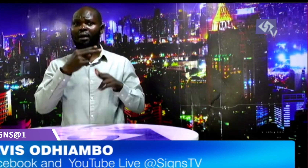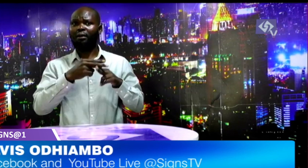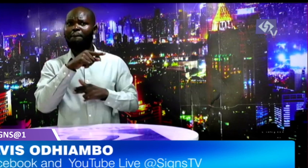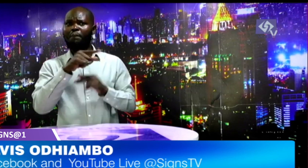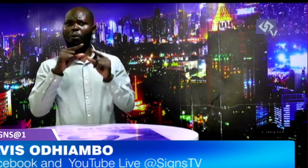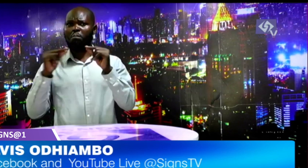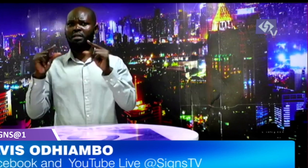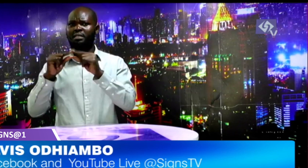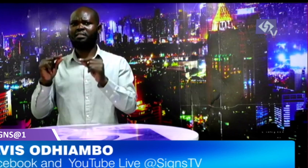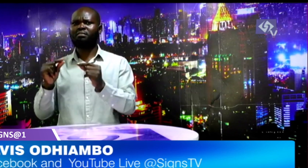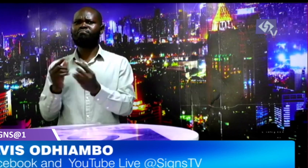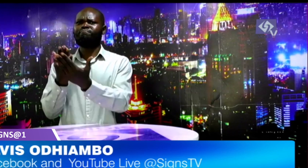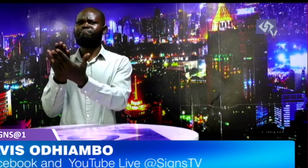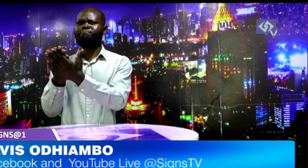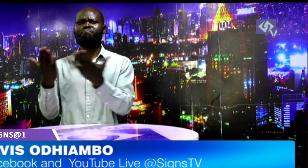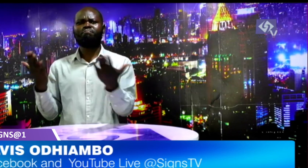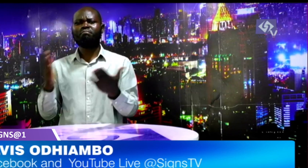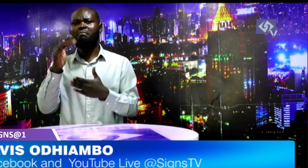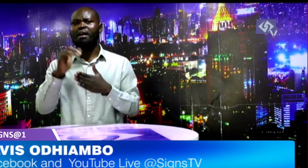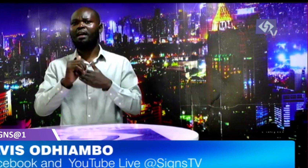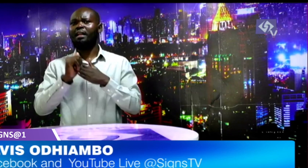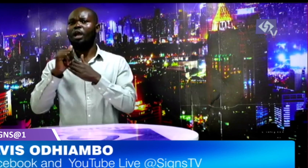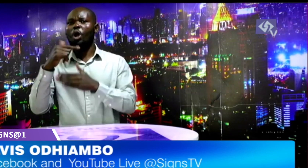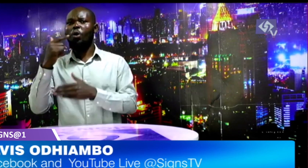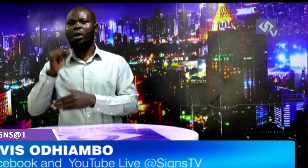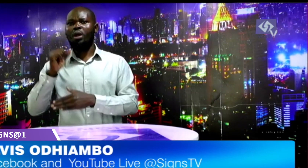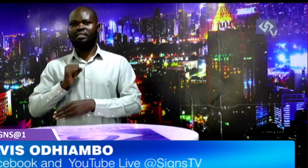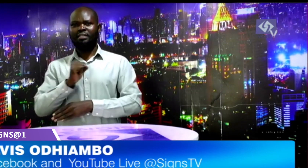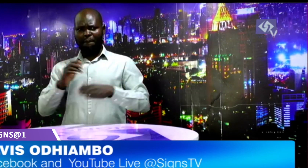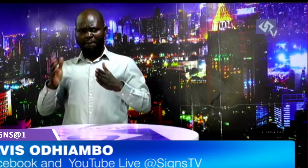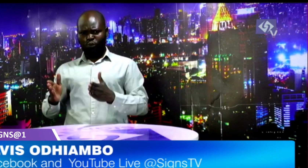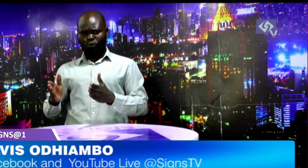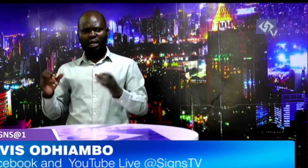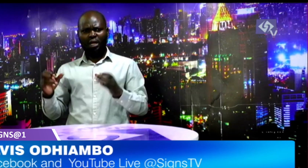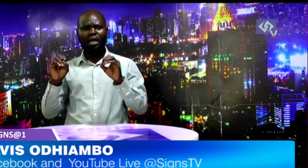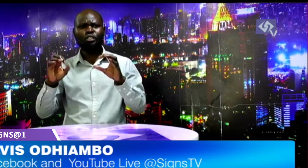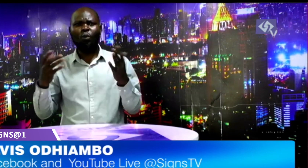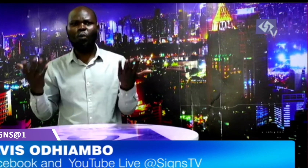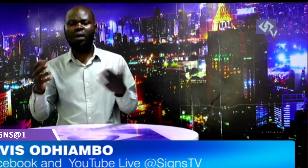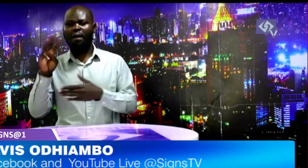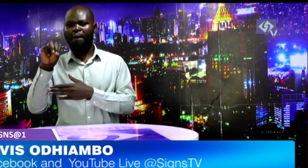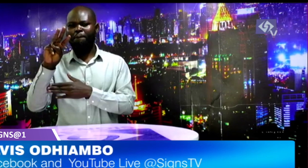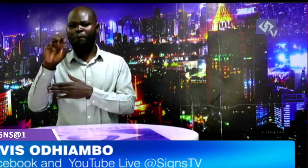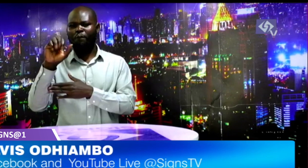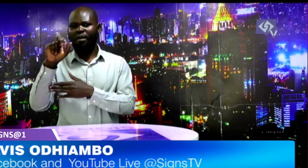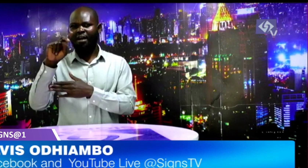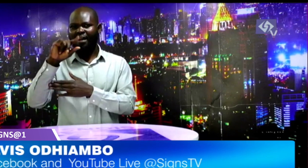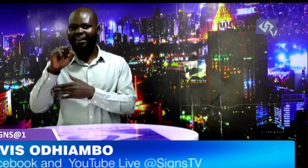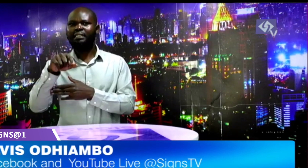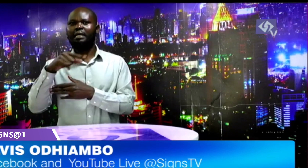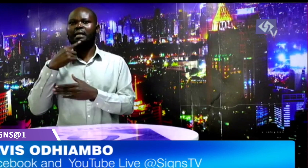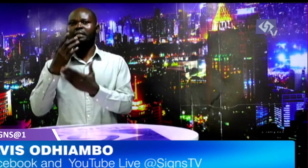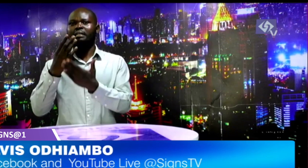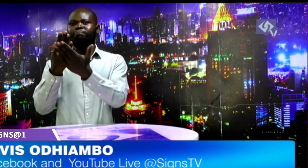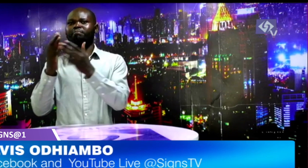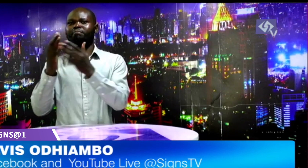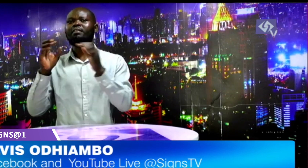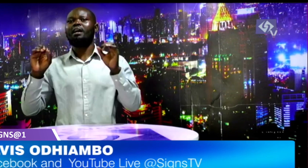the prosecution led by senior prosecution counsel joseph mwangi and prosecution counsel